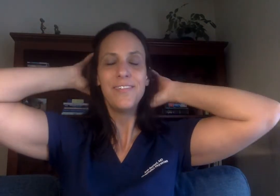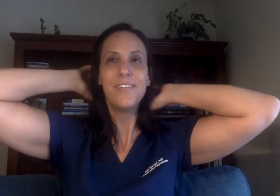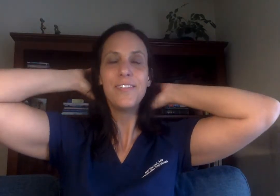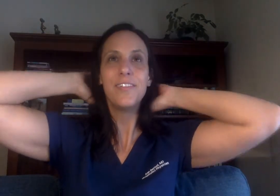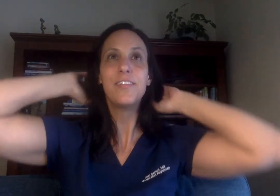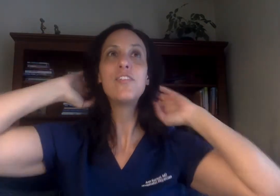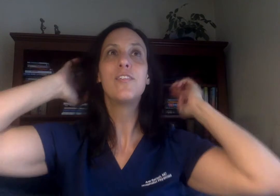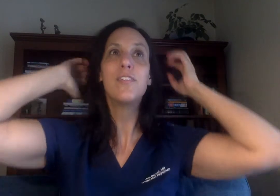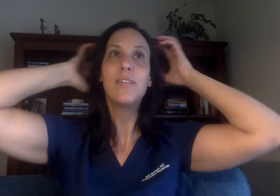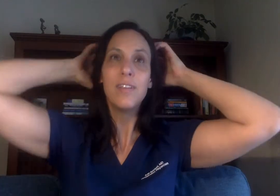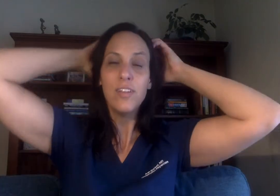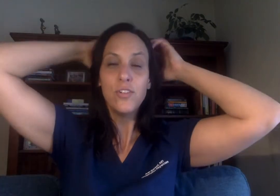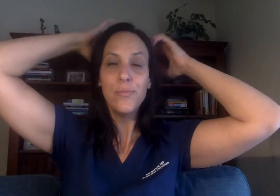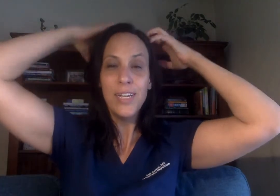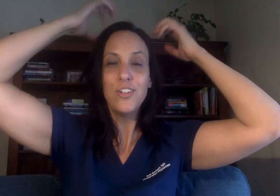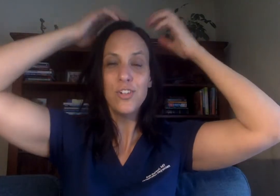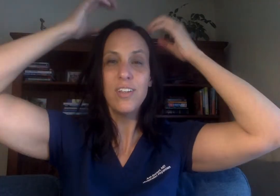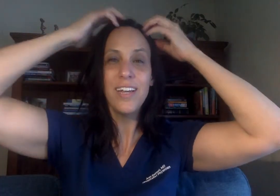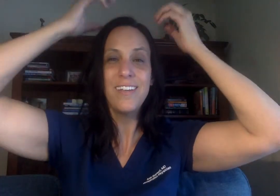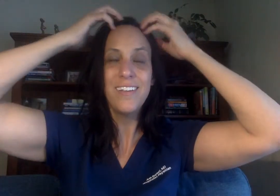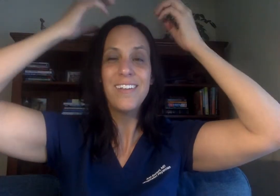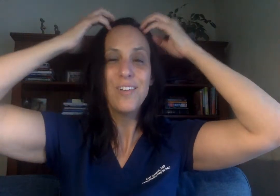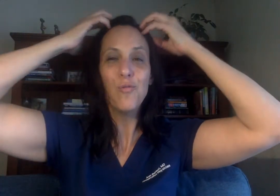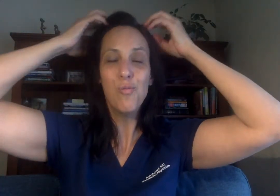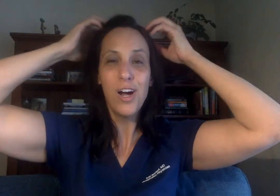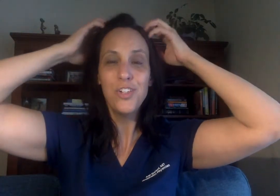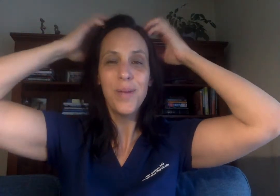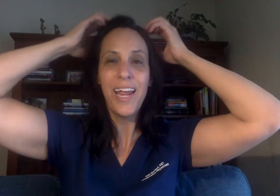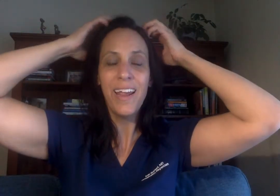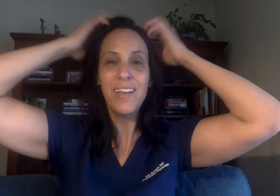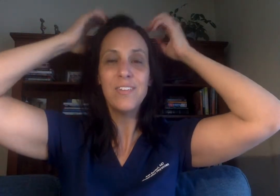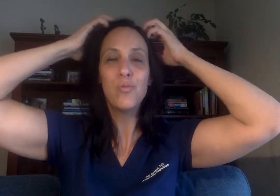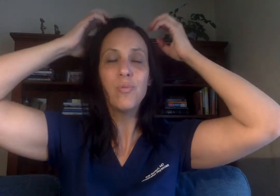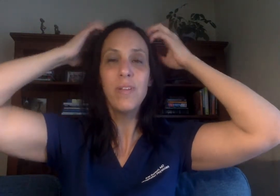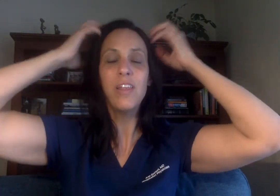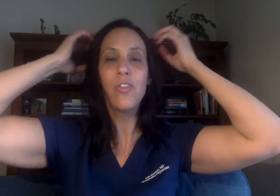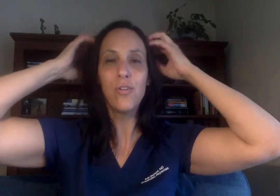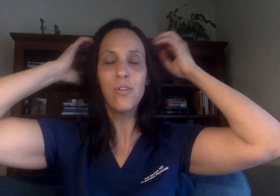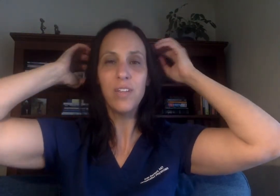to make sure that I wash my hands really thoroughly.